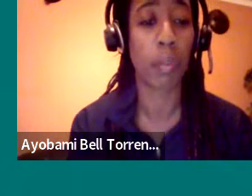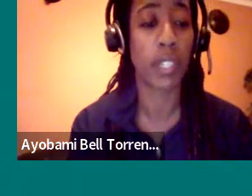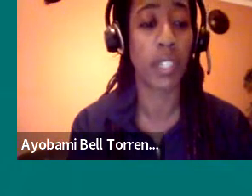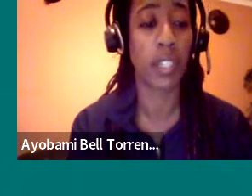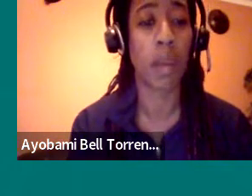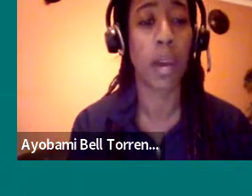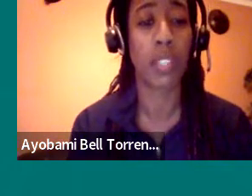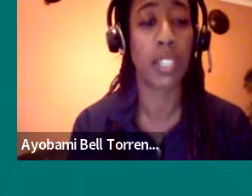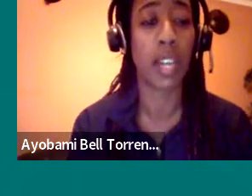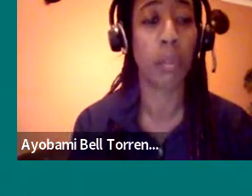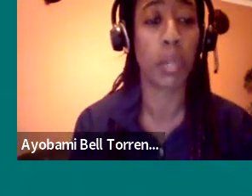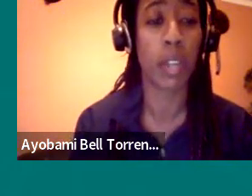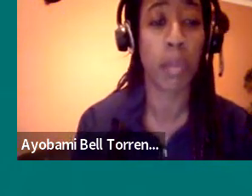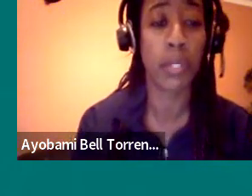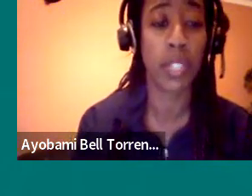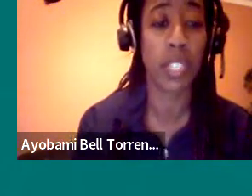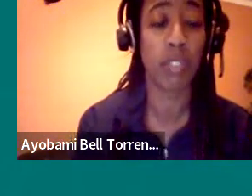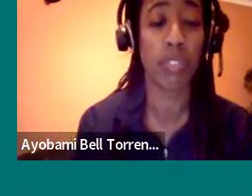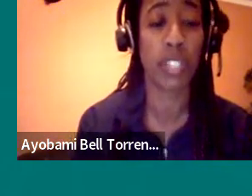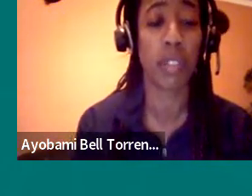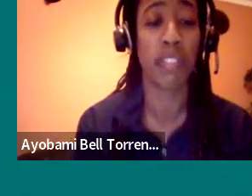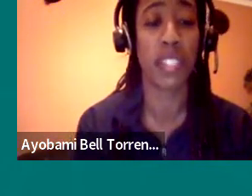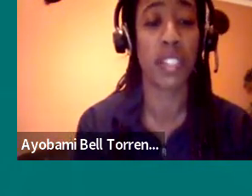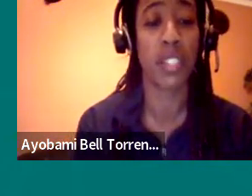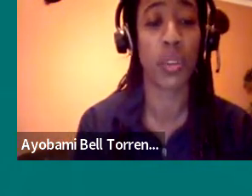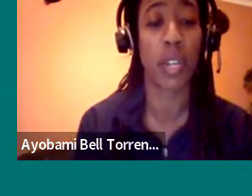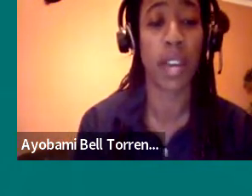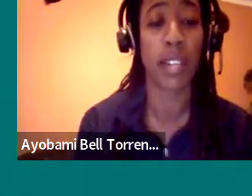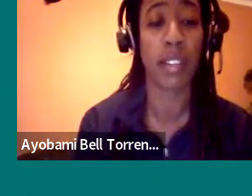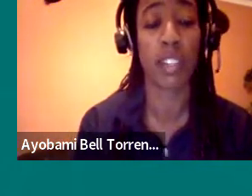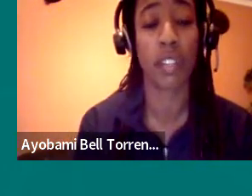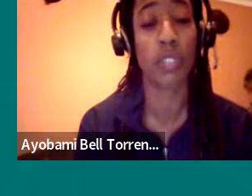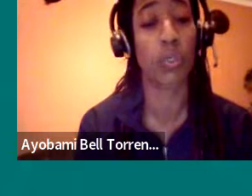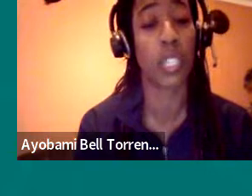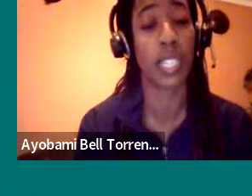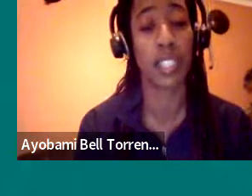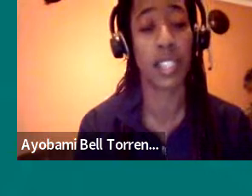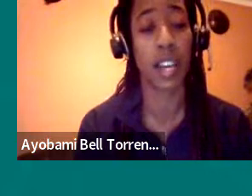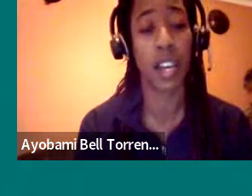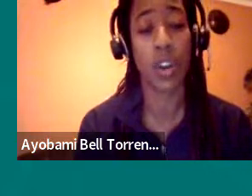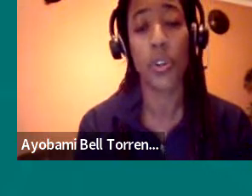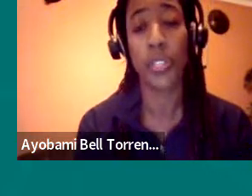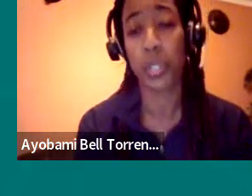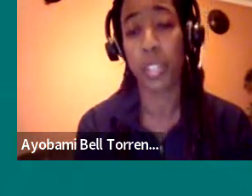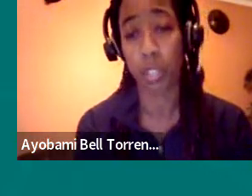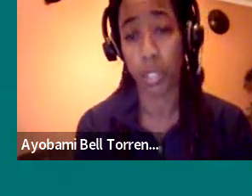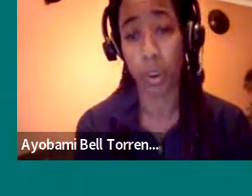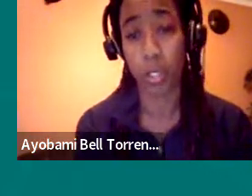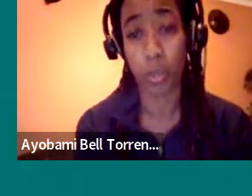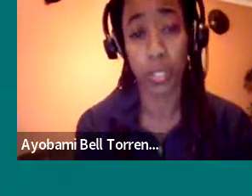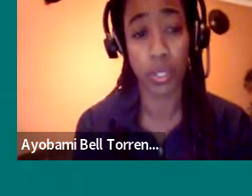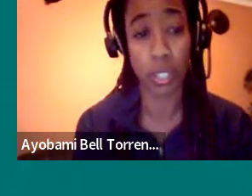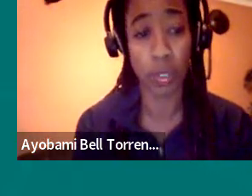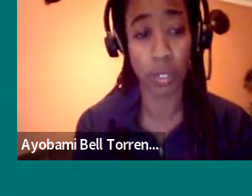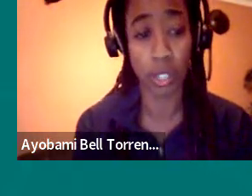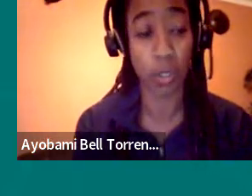for more information about DDOT employment opportunities, feel free to visit DetroitMI.gov, that's forward slash DDOT, or you can use that QR